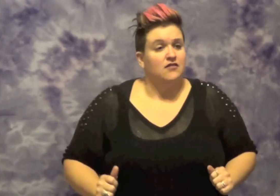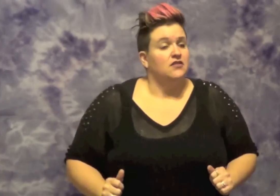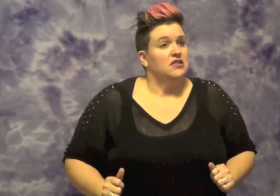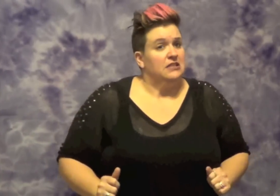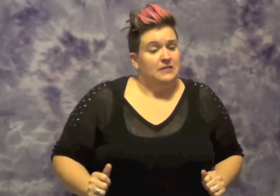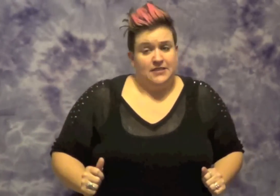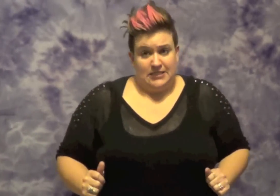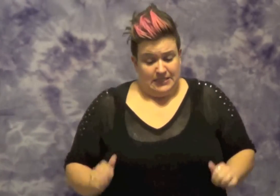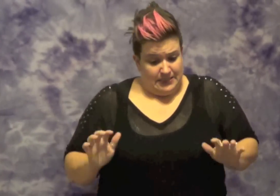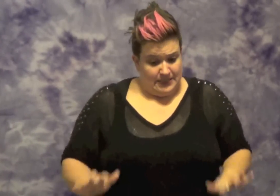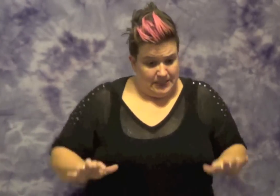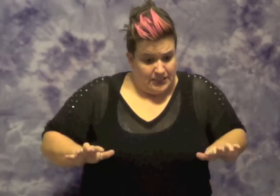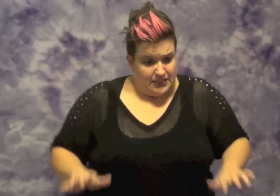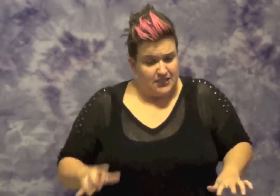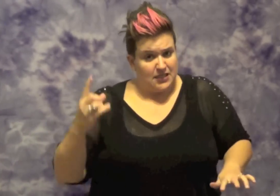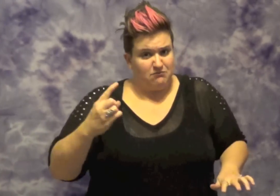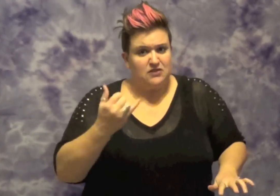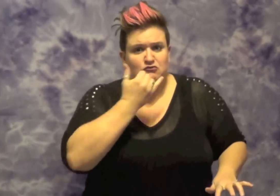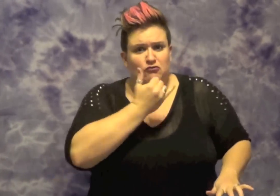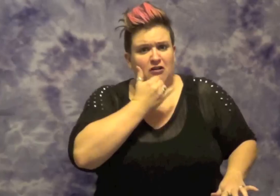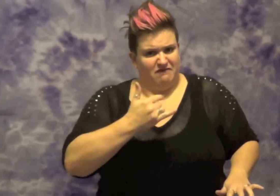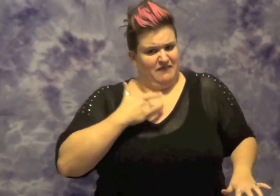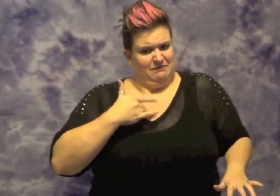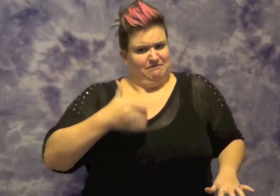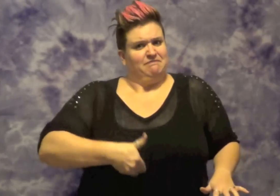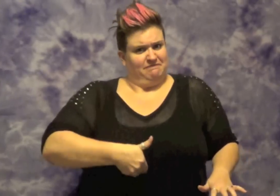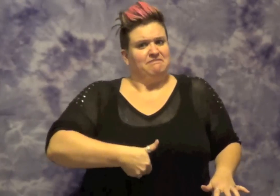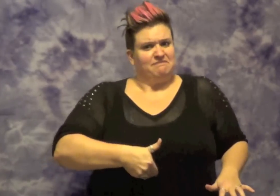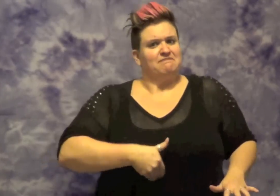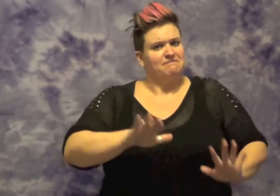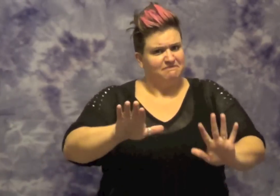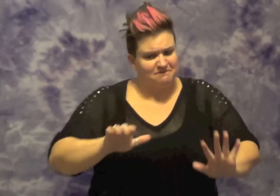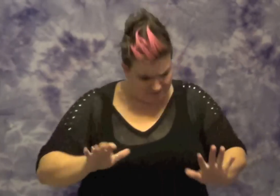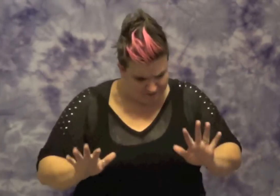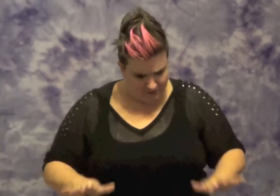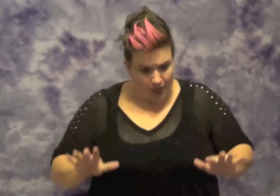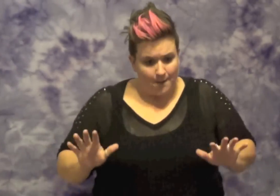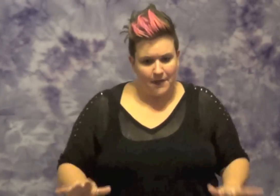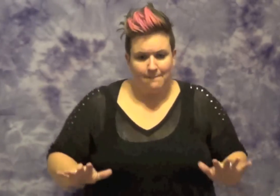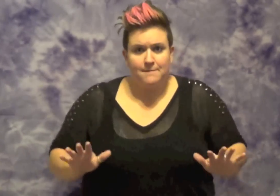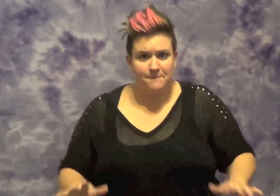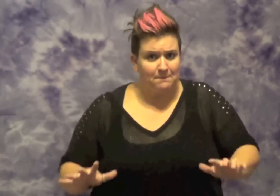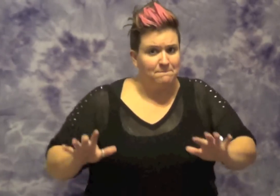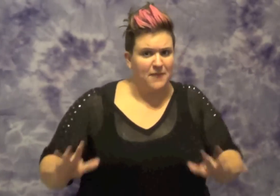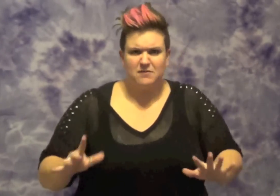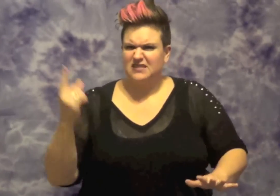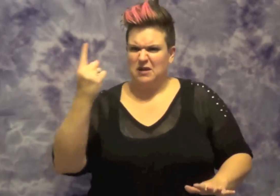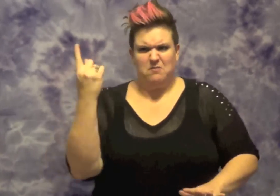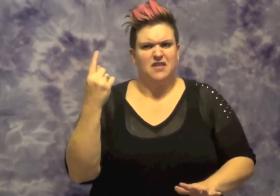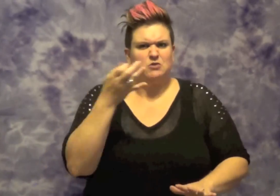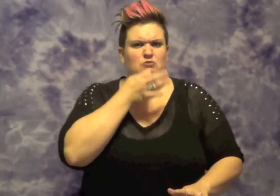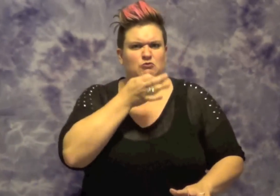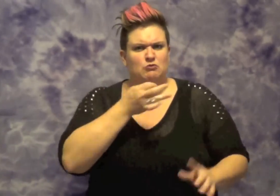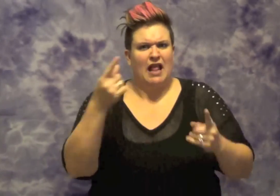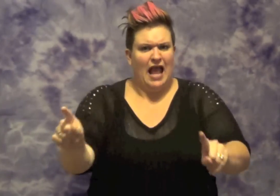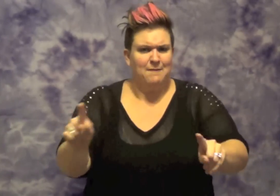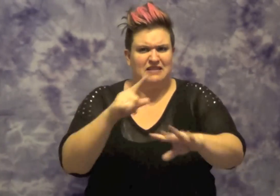Something's wrong, I can feel it. It's just a feeling I've got, like something's about to happen, but I don't know what.